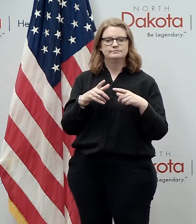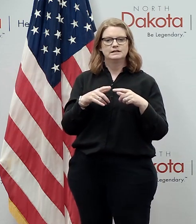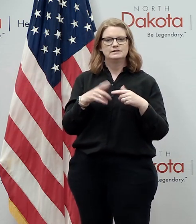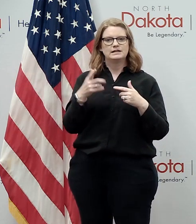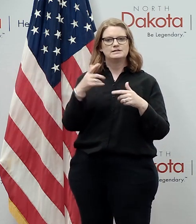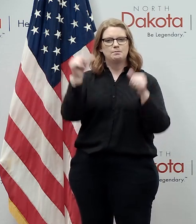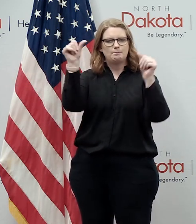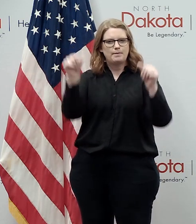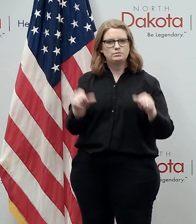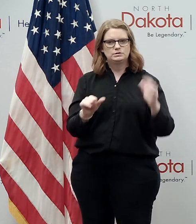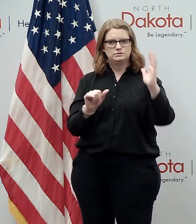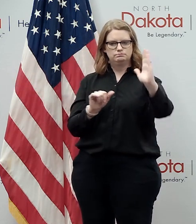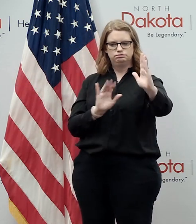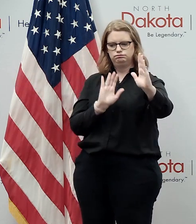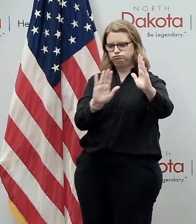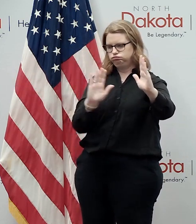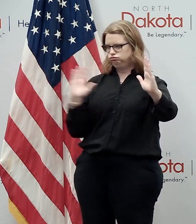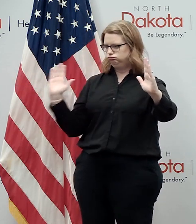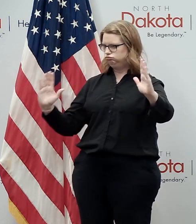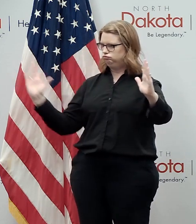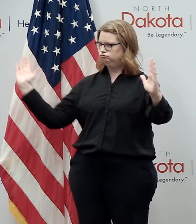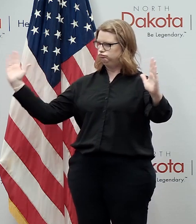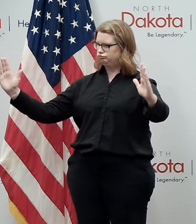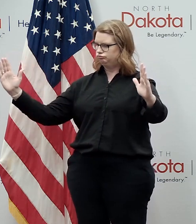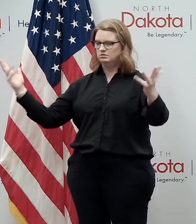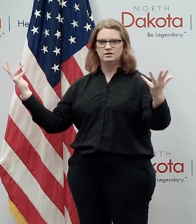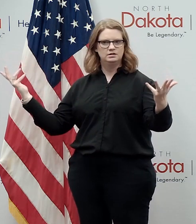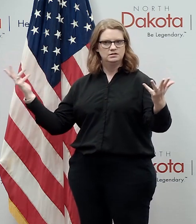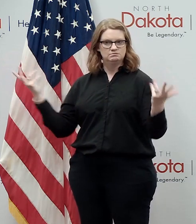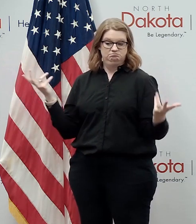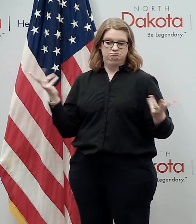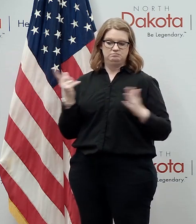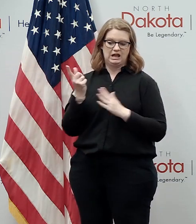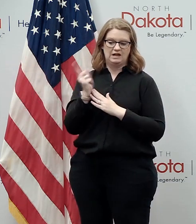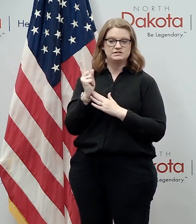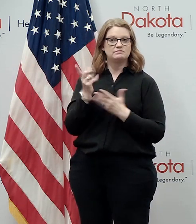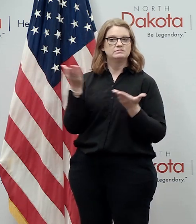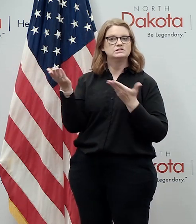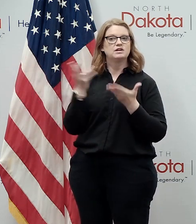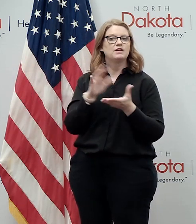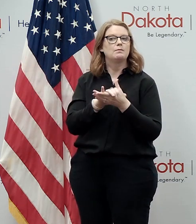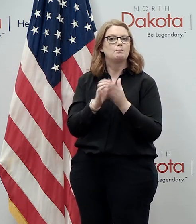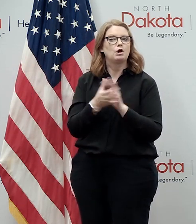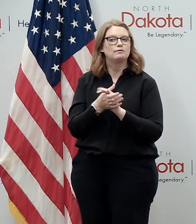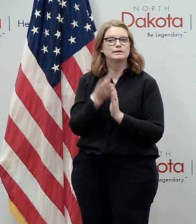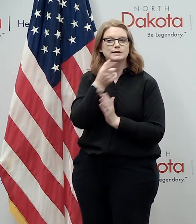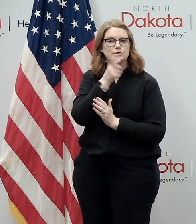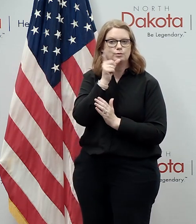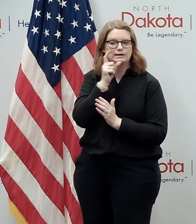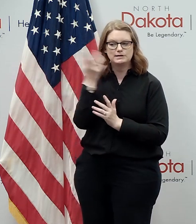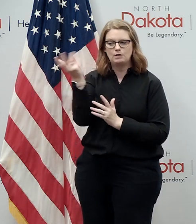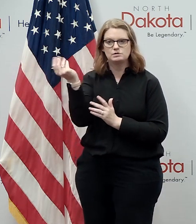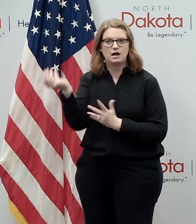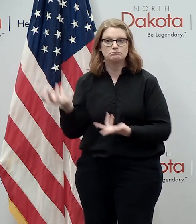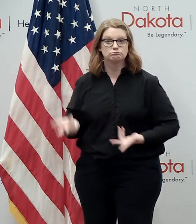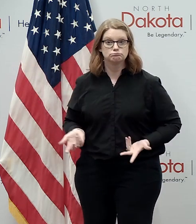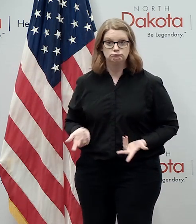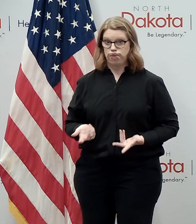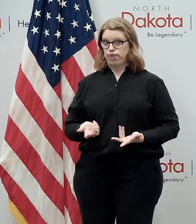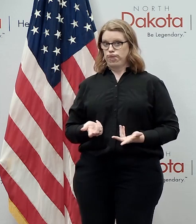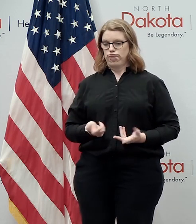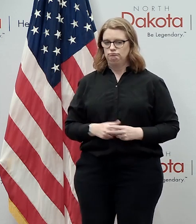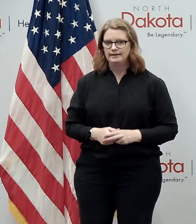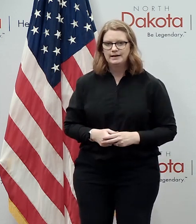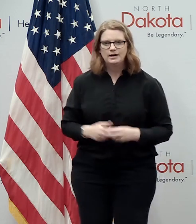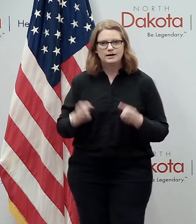on the outside of them that they probably got from one of their vendors uh put up some stuff and all of a sudden they're serving you know burgers and beverages outside uh a lot of